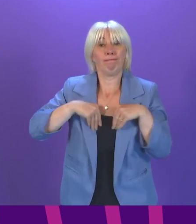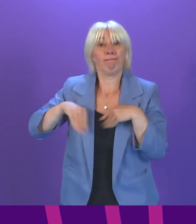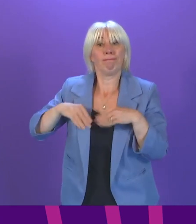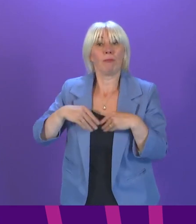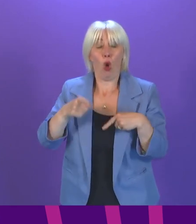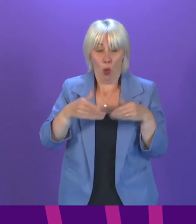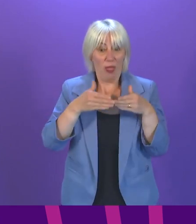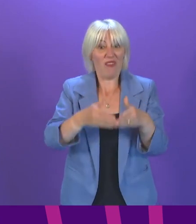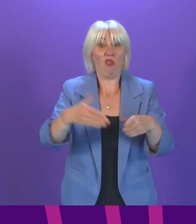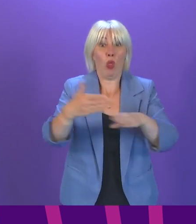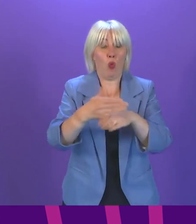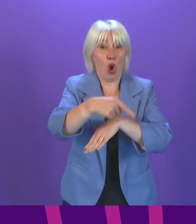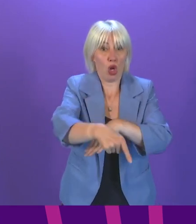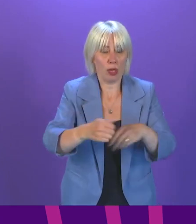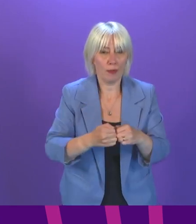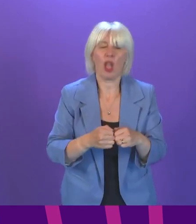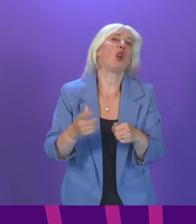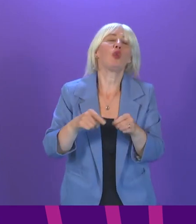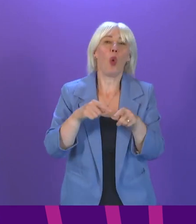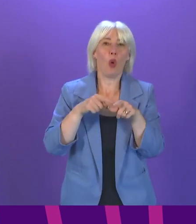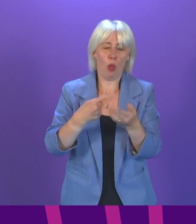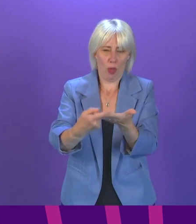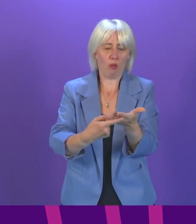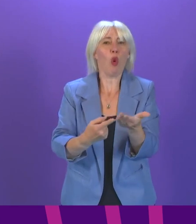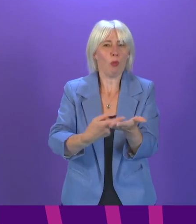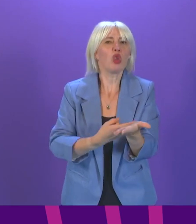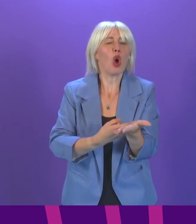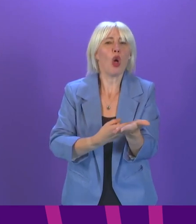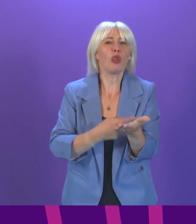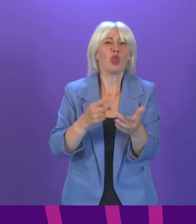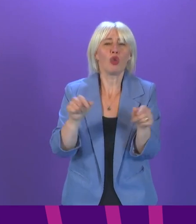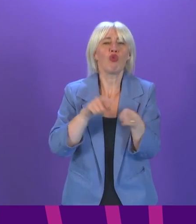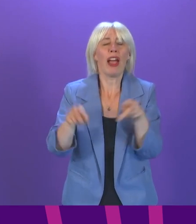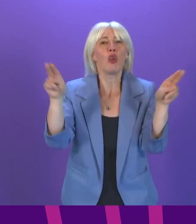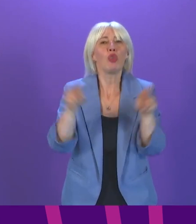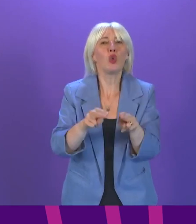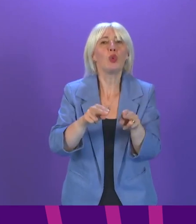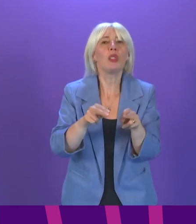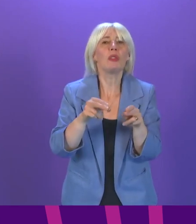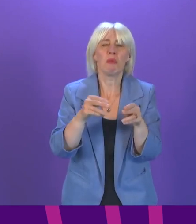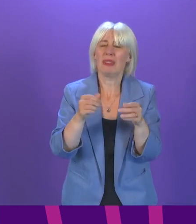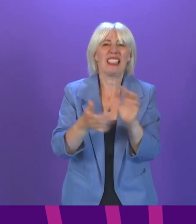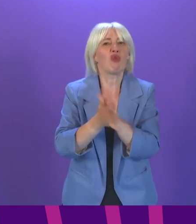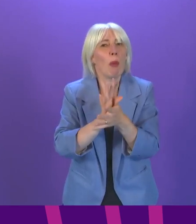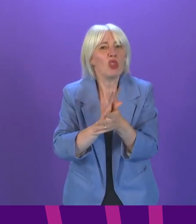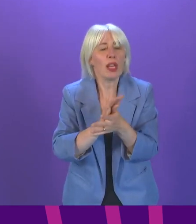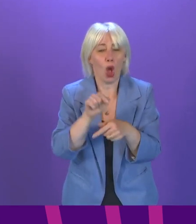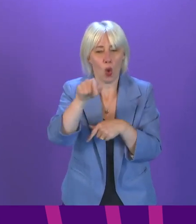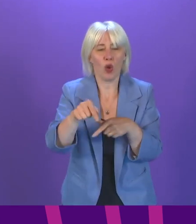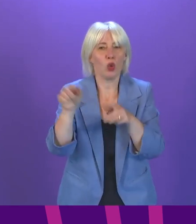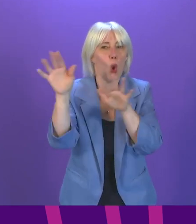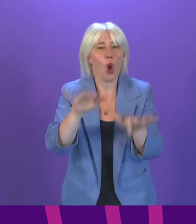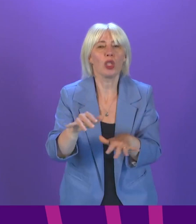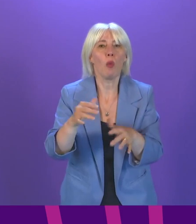Can the First Minister advise as to the protocols being put in place to minimise further disruption as we head into autumn and winter, not least because